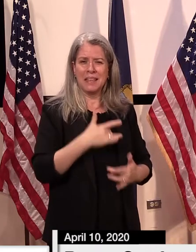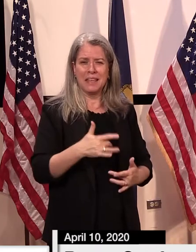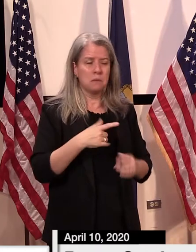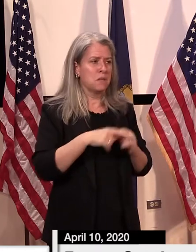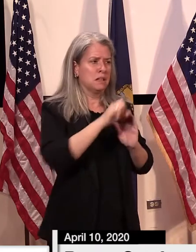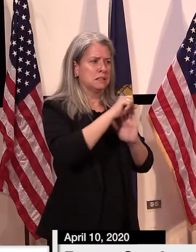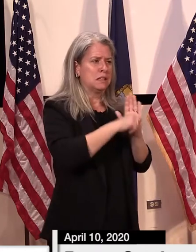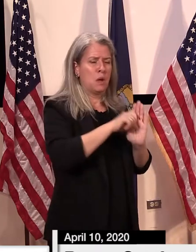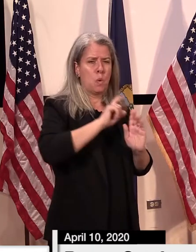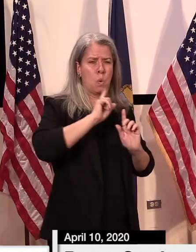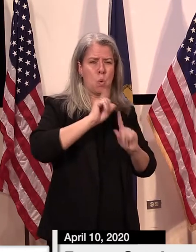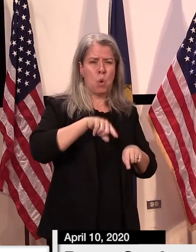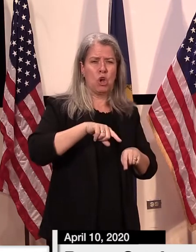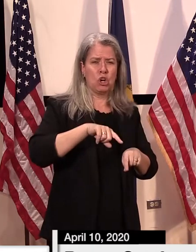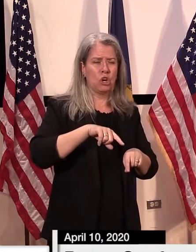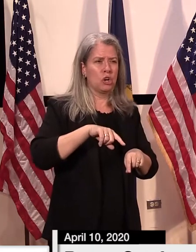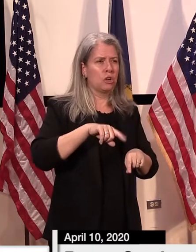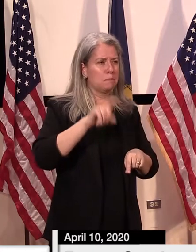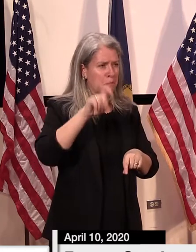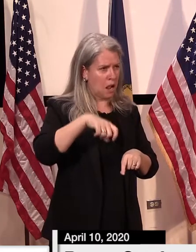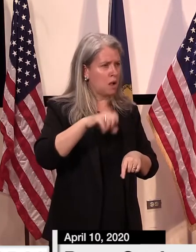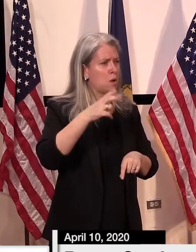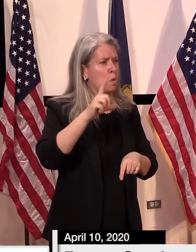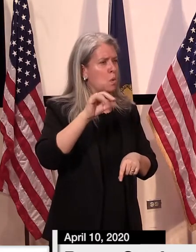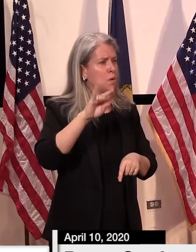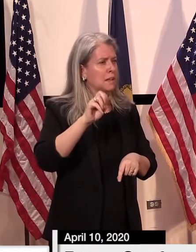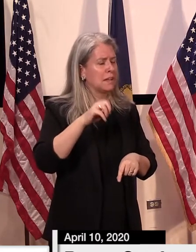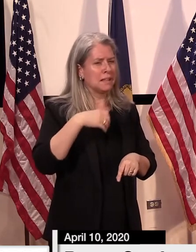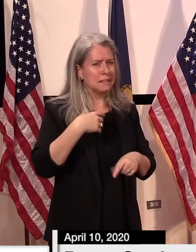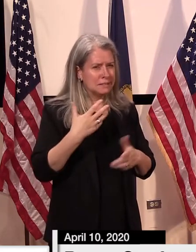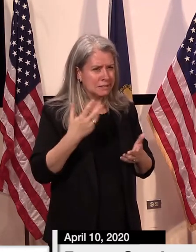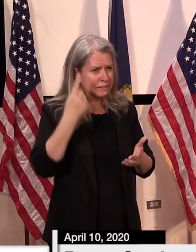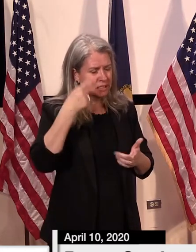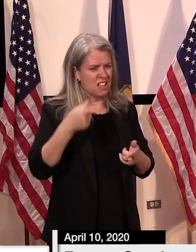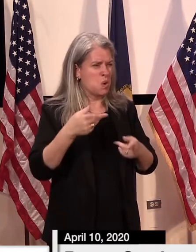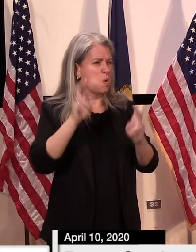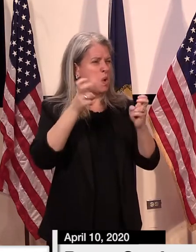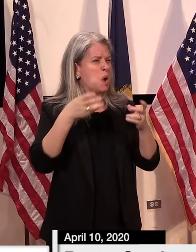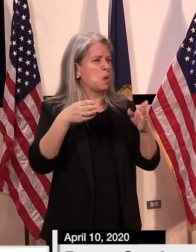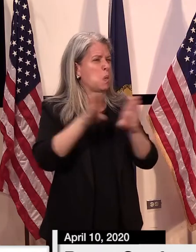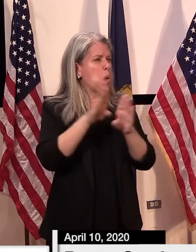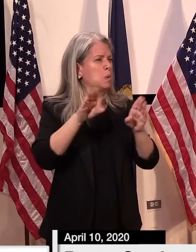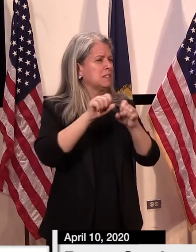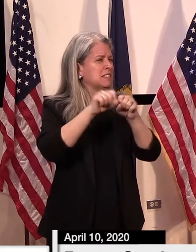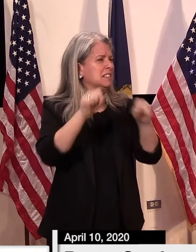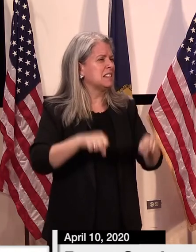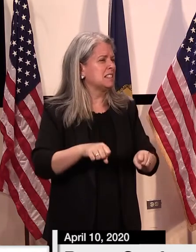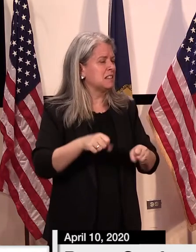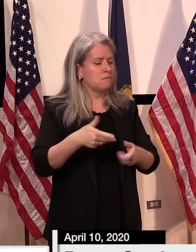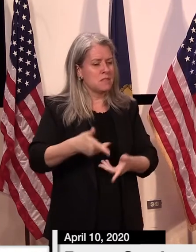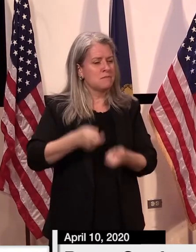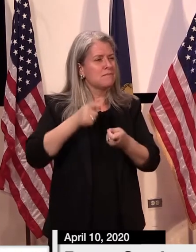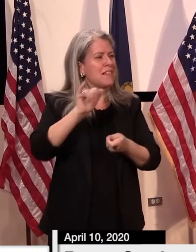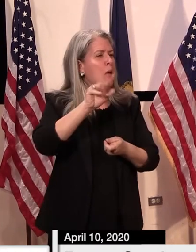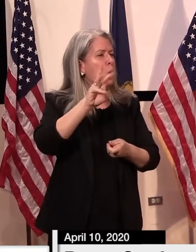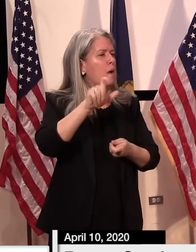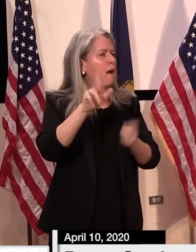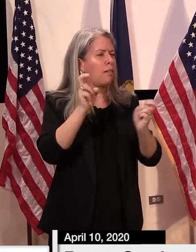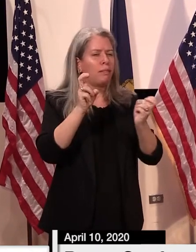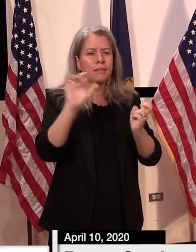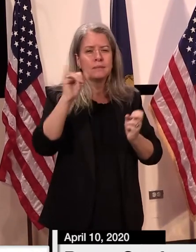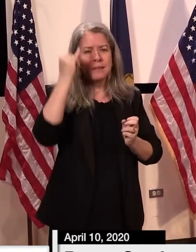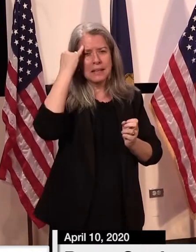And this is a closed system pulling from the groundwater supply, just like many Vermonters have at home, and that prompts two questions.